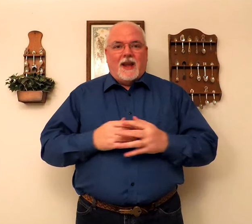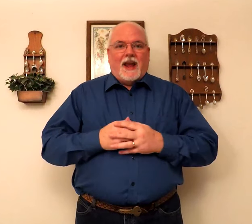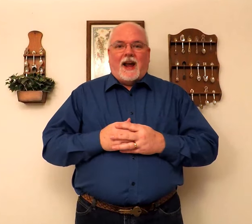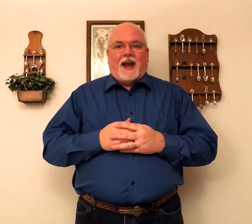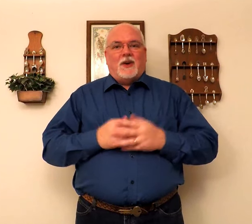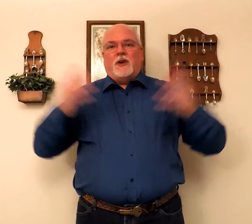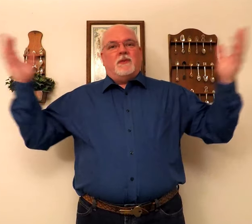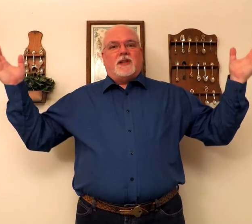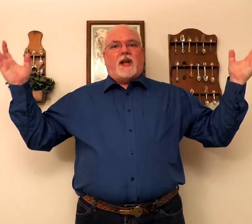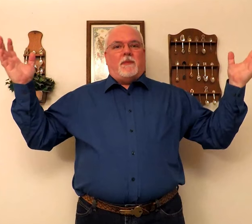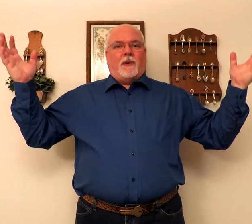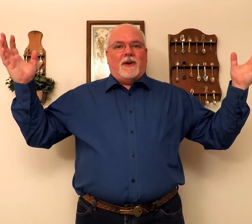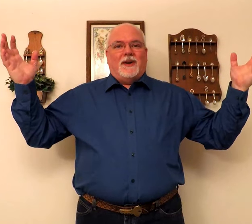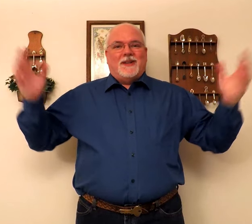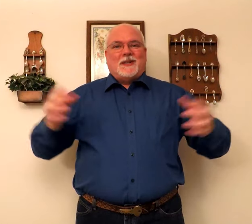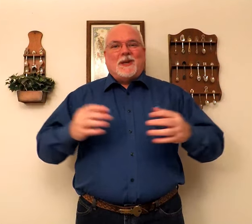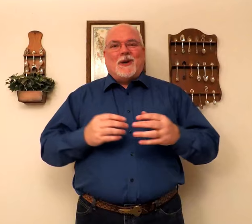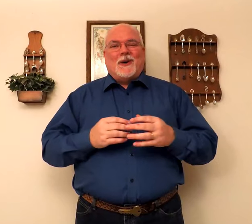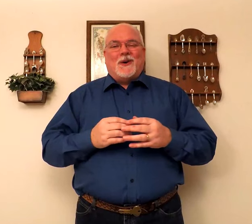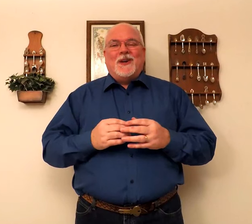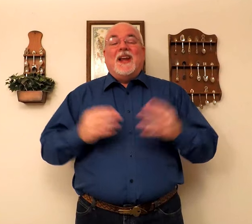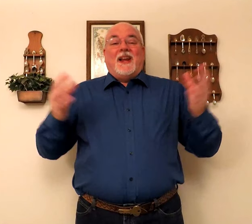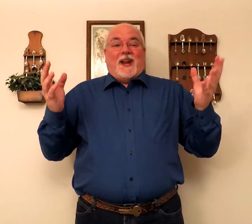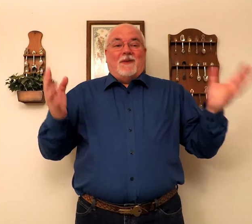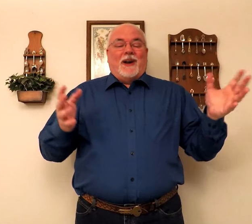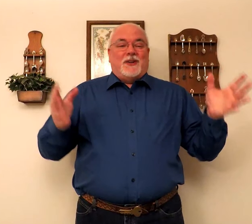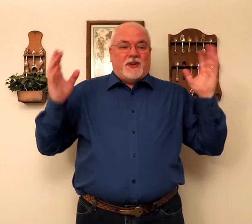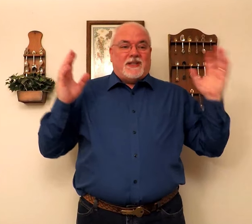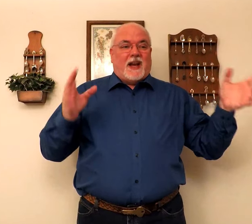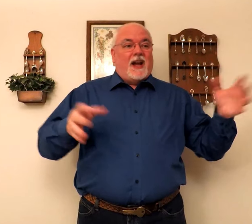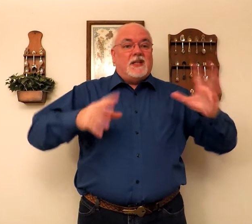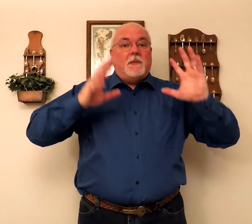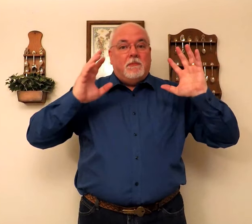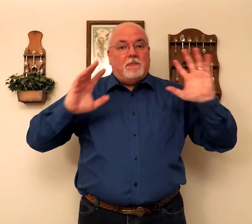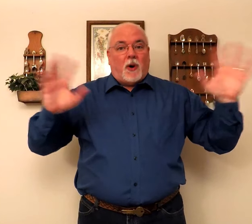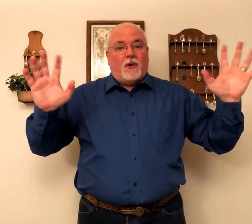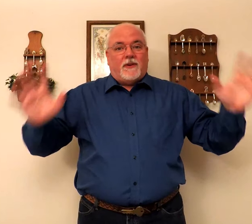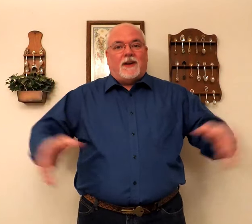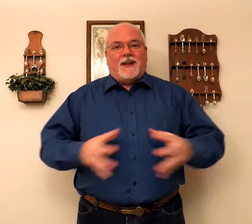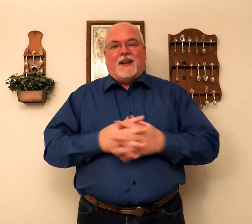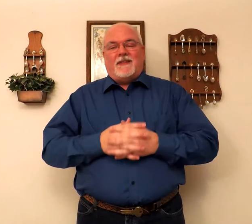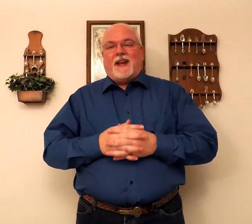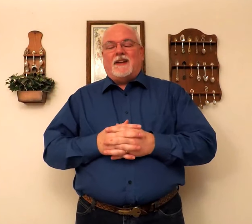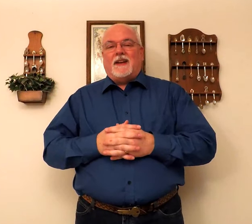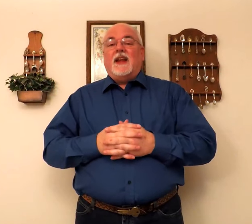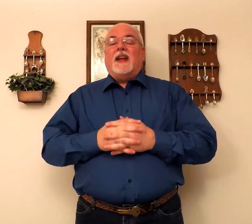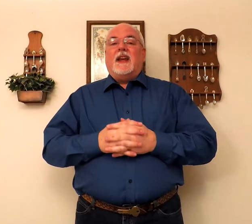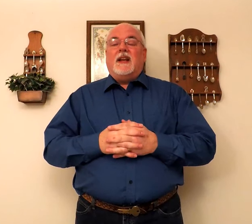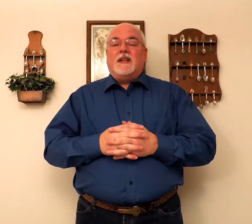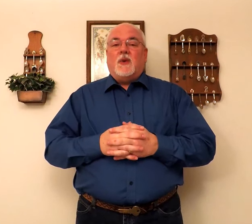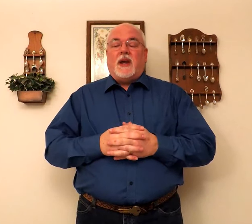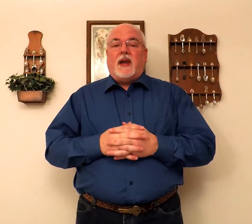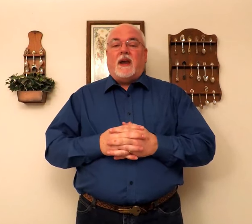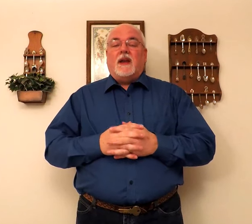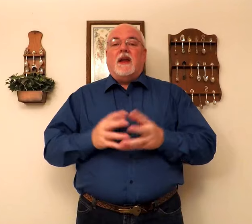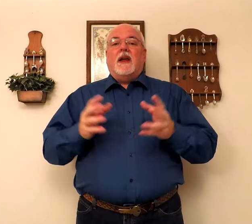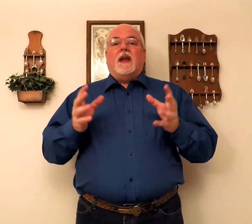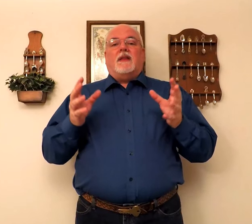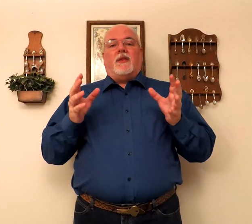I couldn't stop her. So, anyway, she signs. It's left-handed. It is okay. The